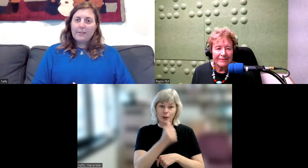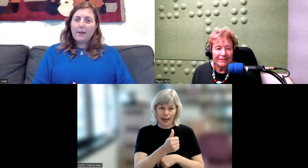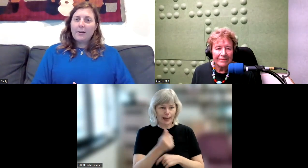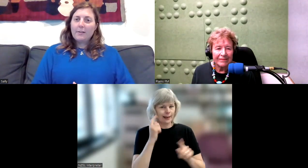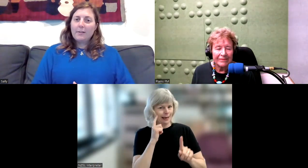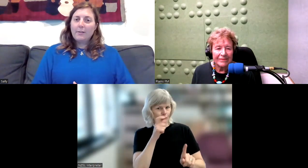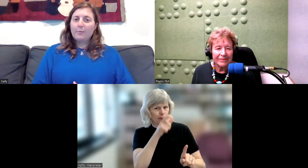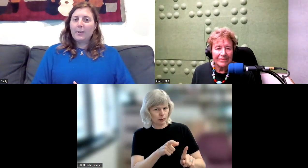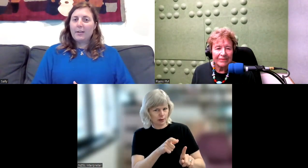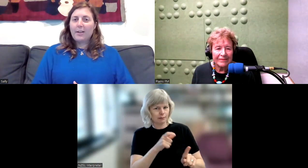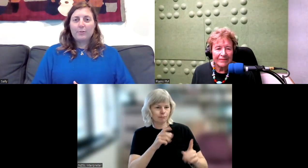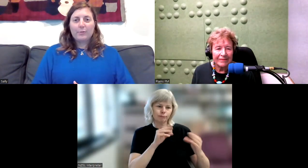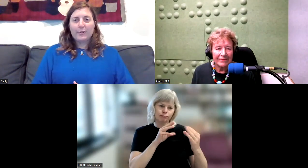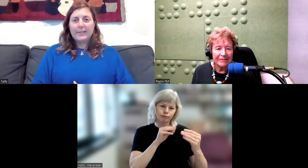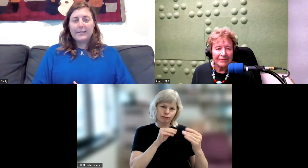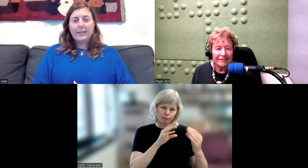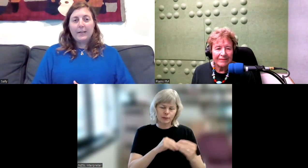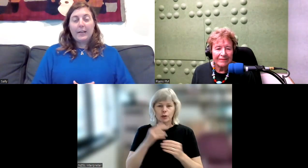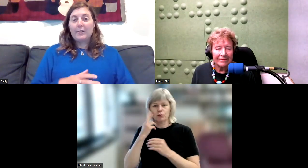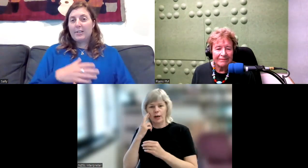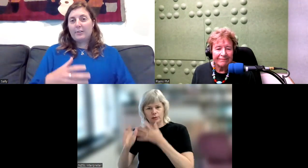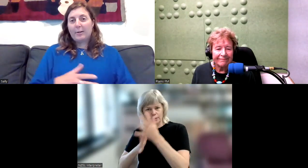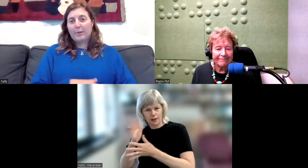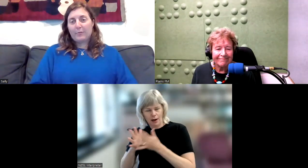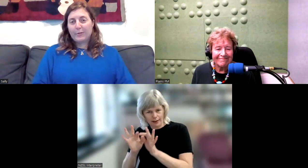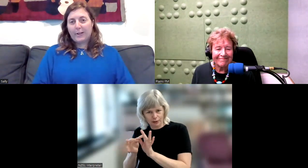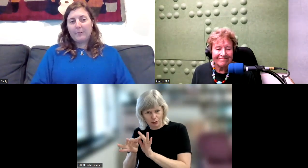Sarah, you will hear Rachel's voice as she interprets for Sarah.